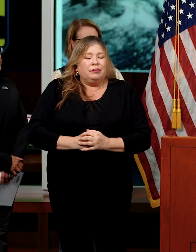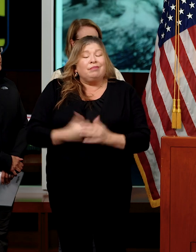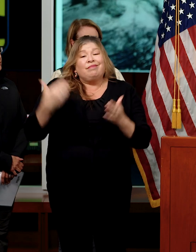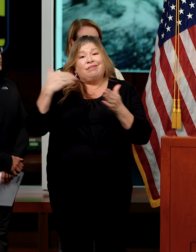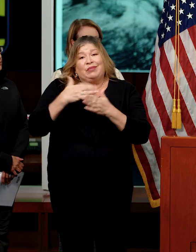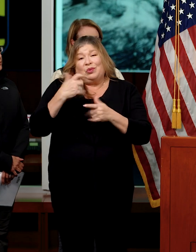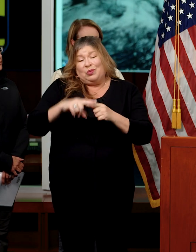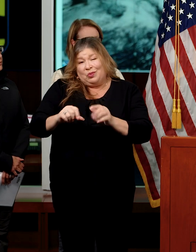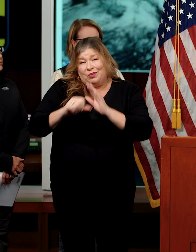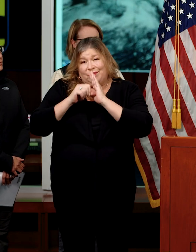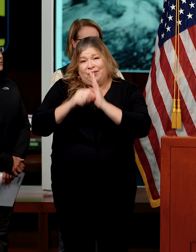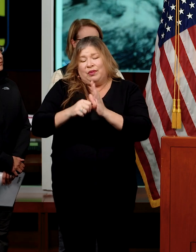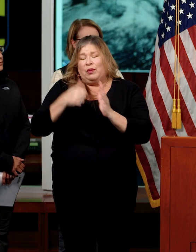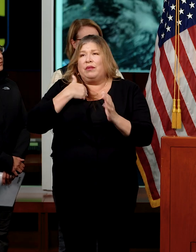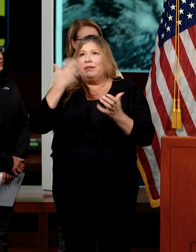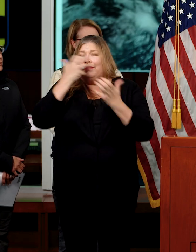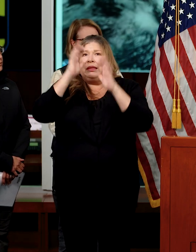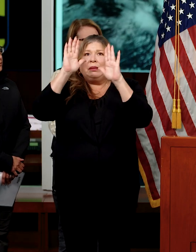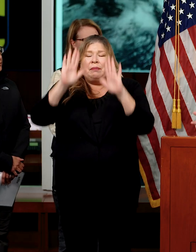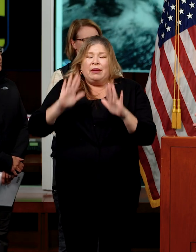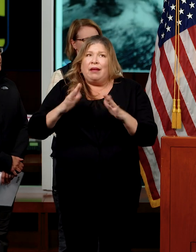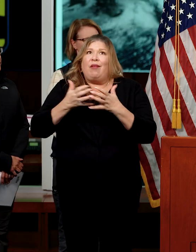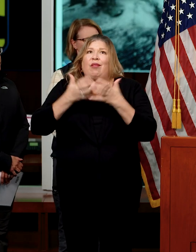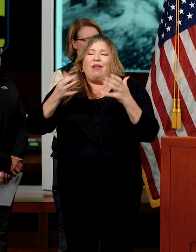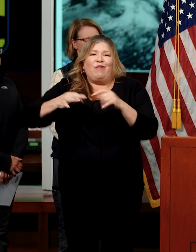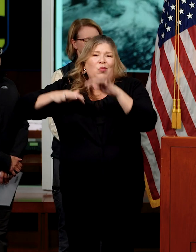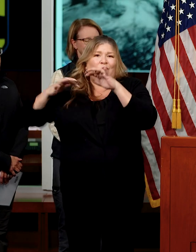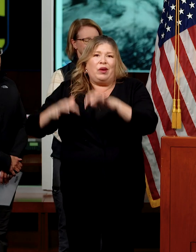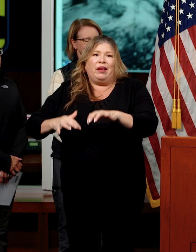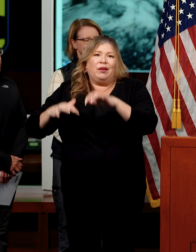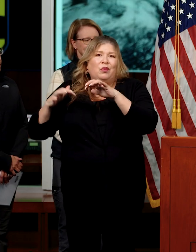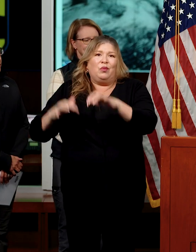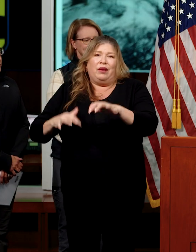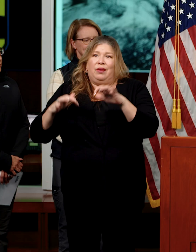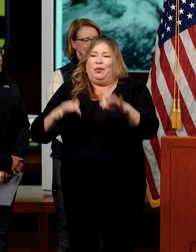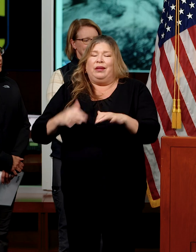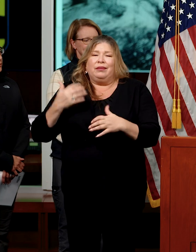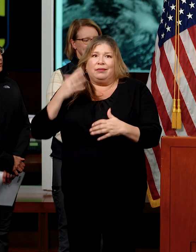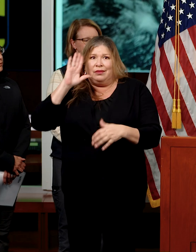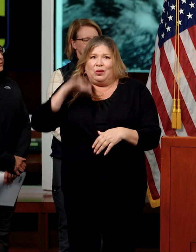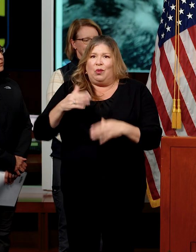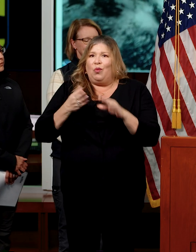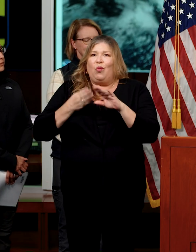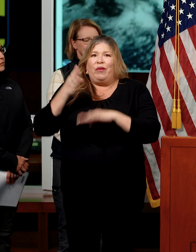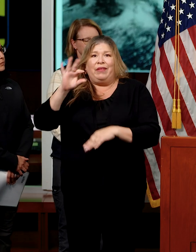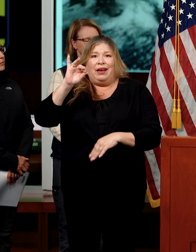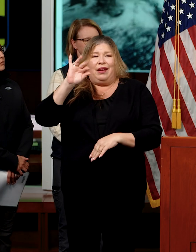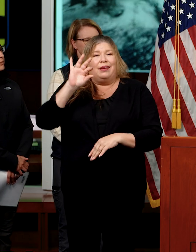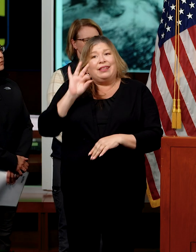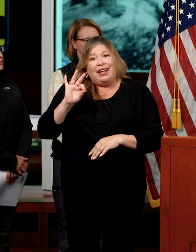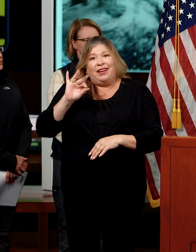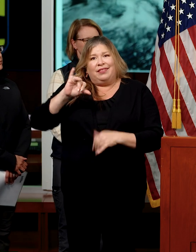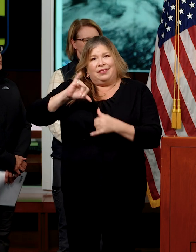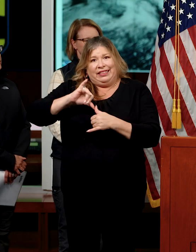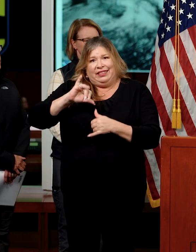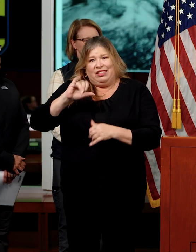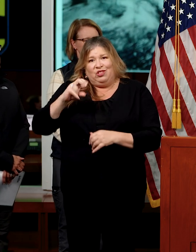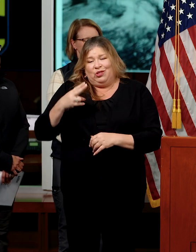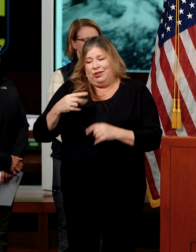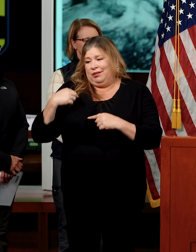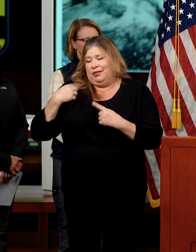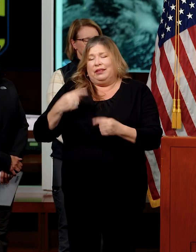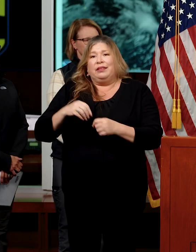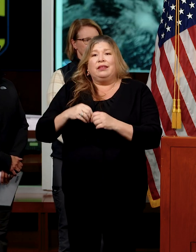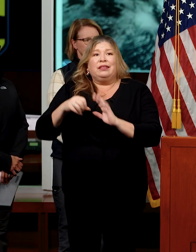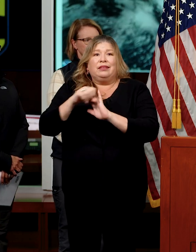reiterate that we have had an amazing amount of rainfall, as we heard the statistic, a little over 9 inches in the last 18 days statewide.